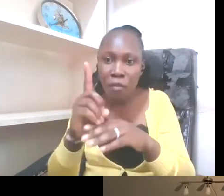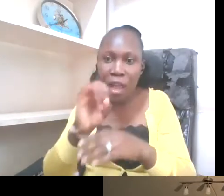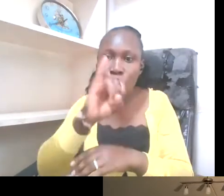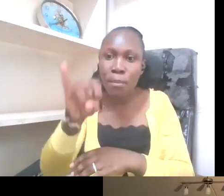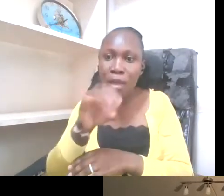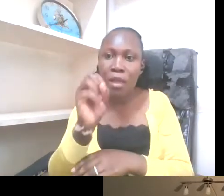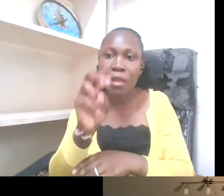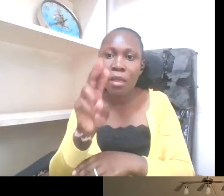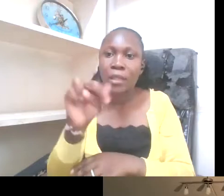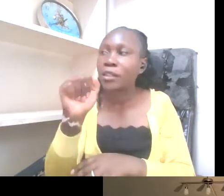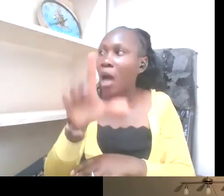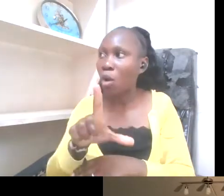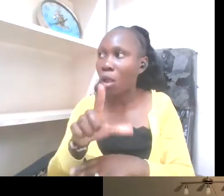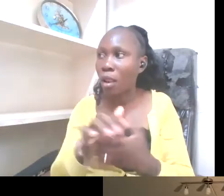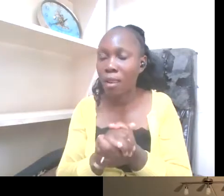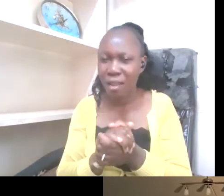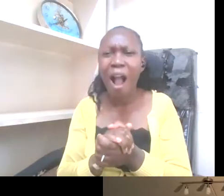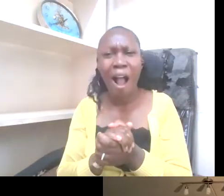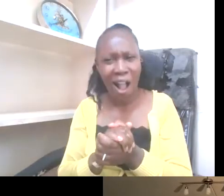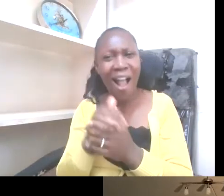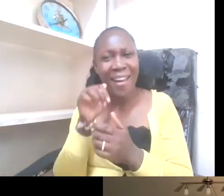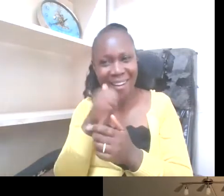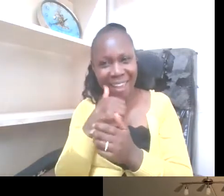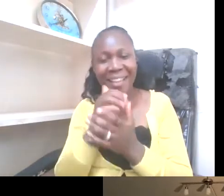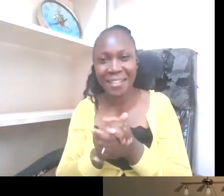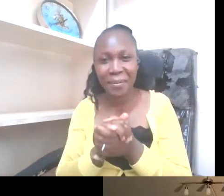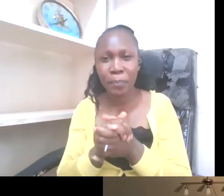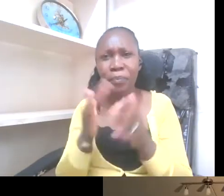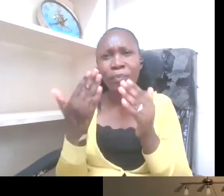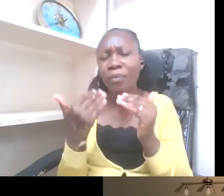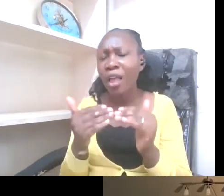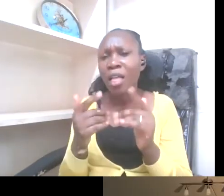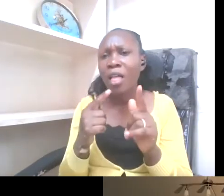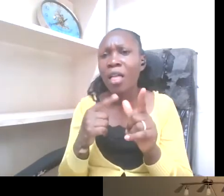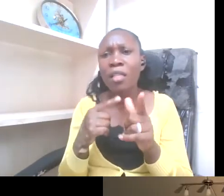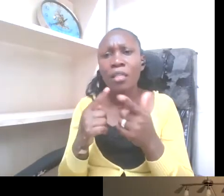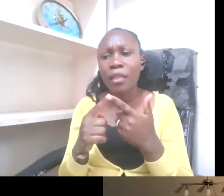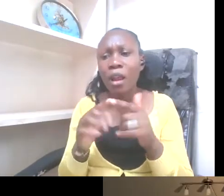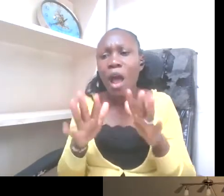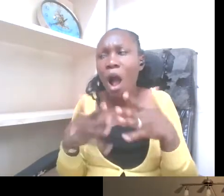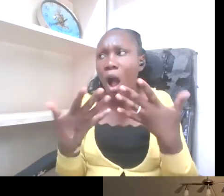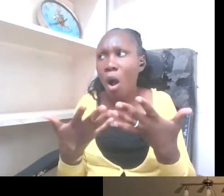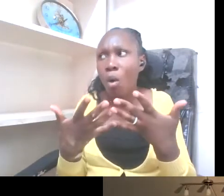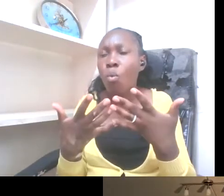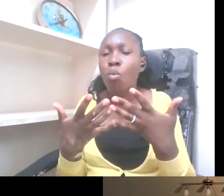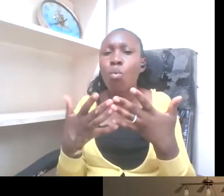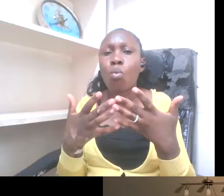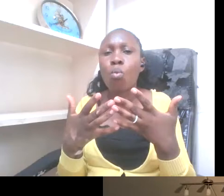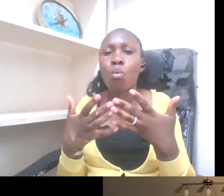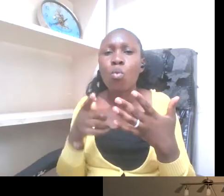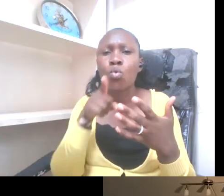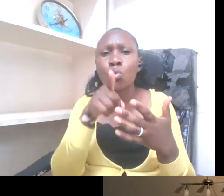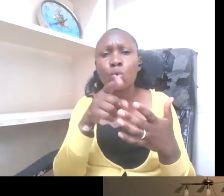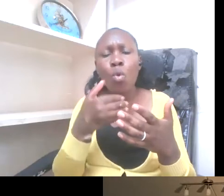Brilliant. And how about, do you have deaf individuals in the Ada Africa